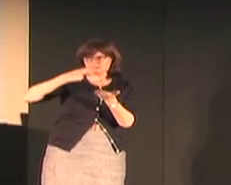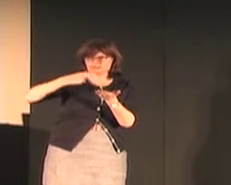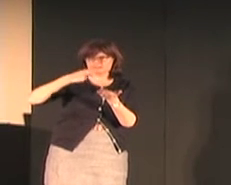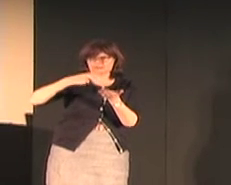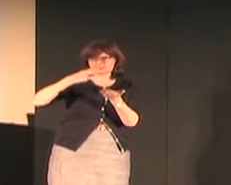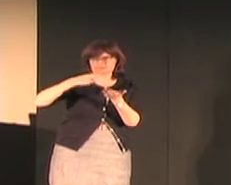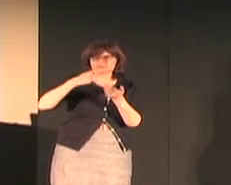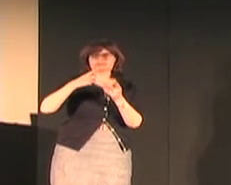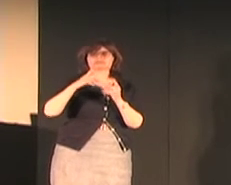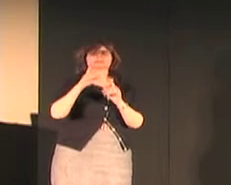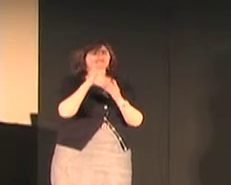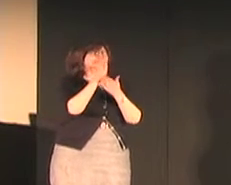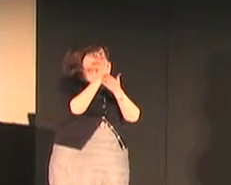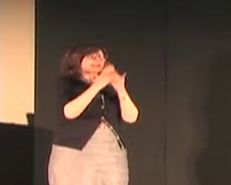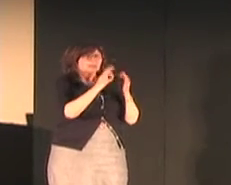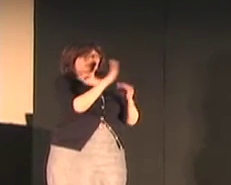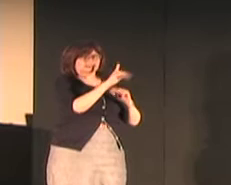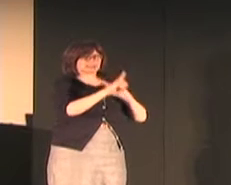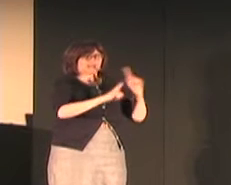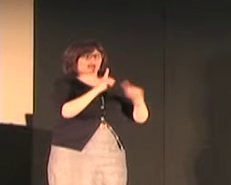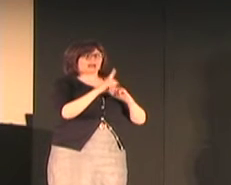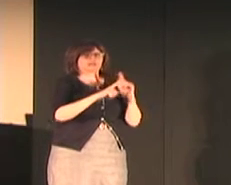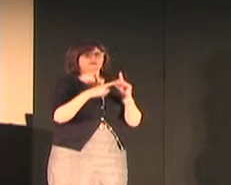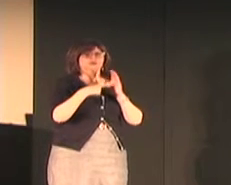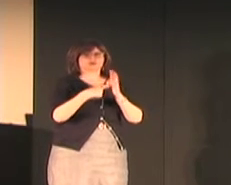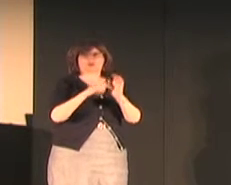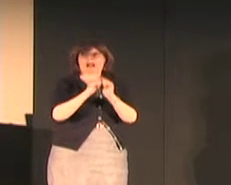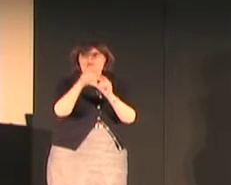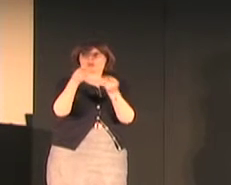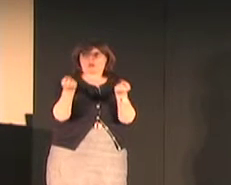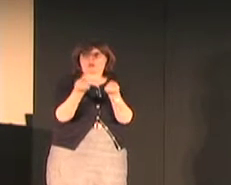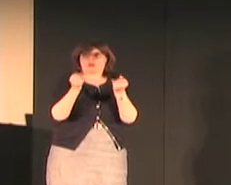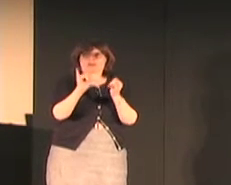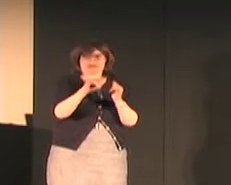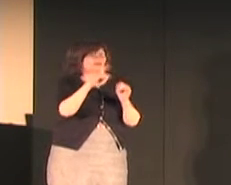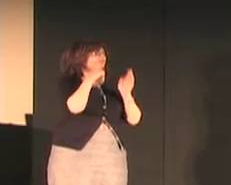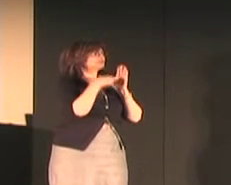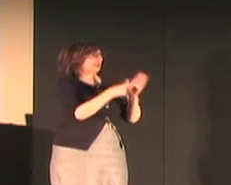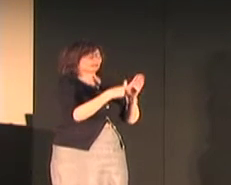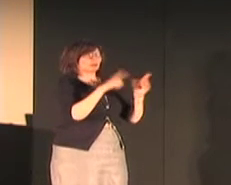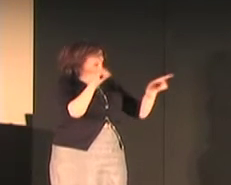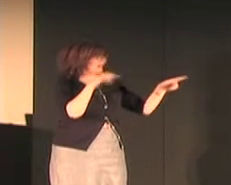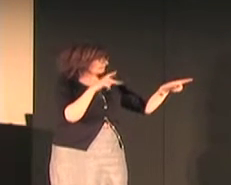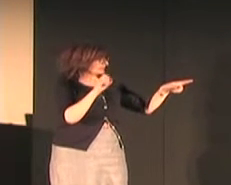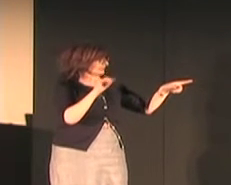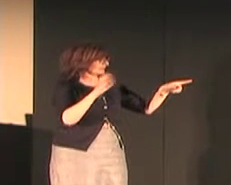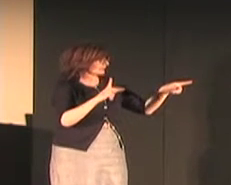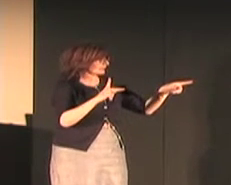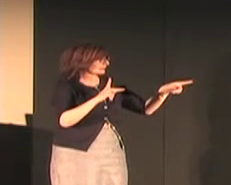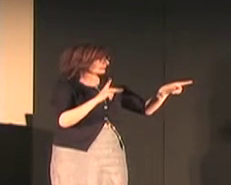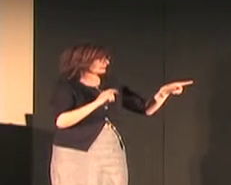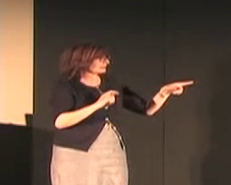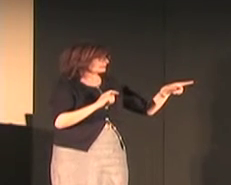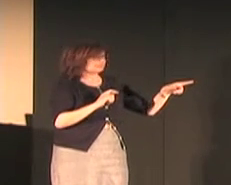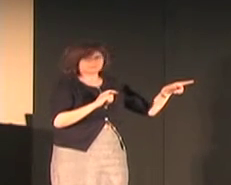fork knife and spoon but some of his some of the science show how it is held